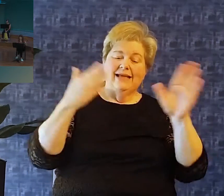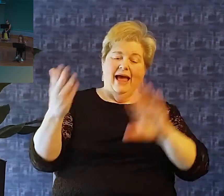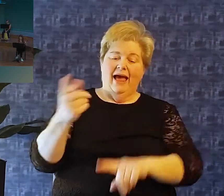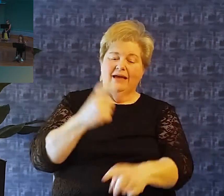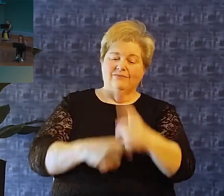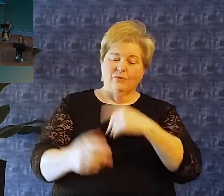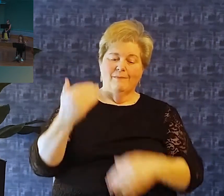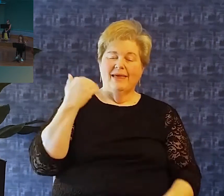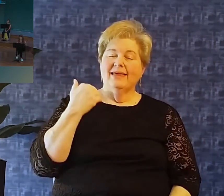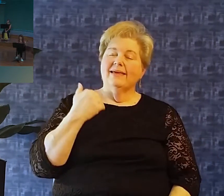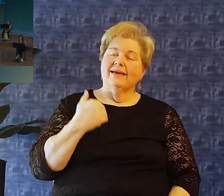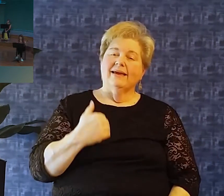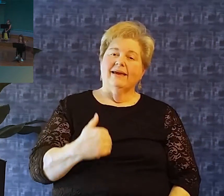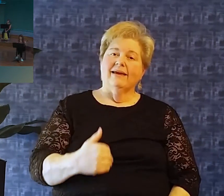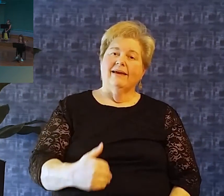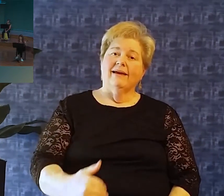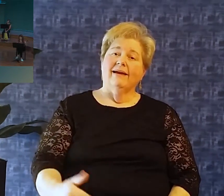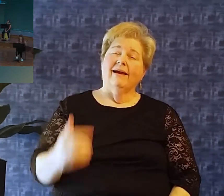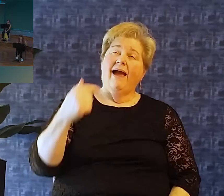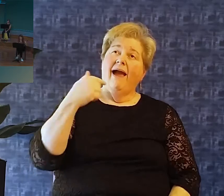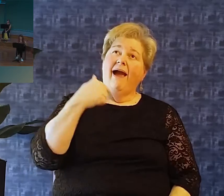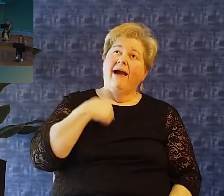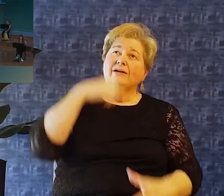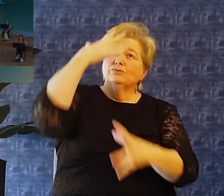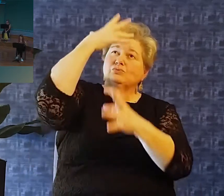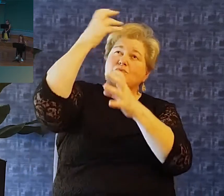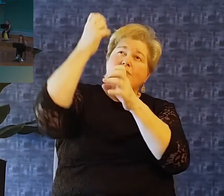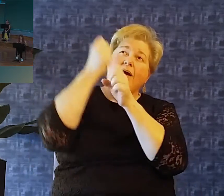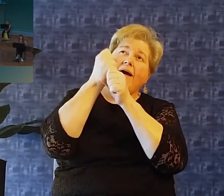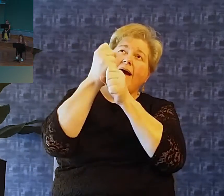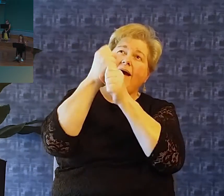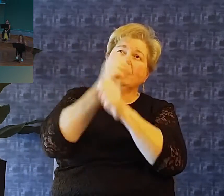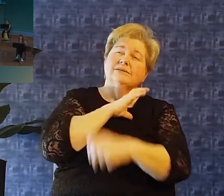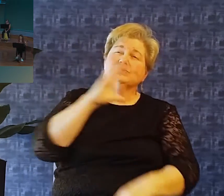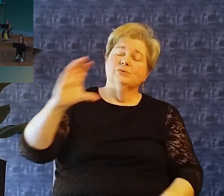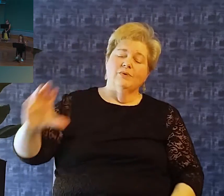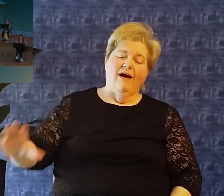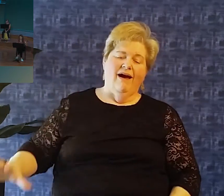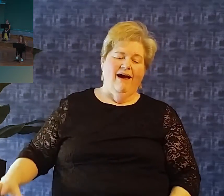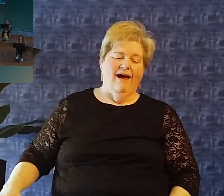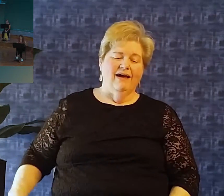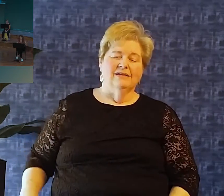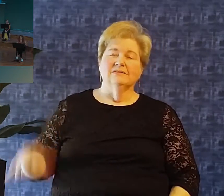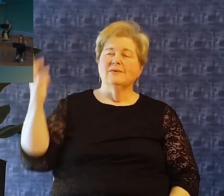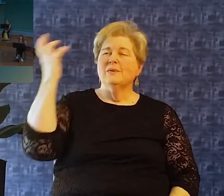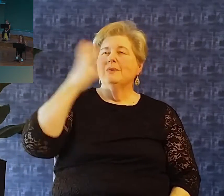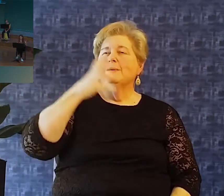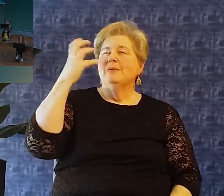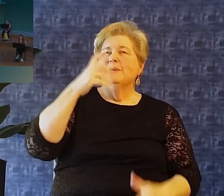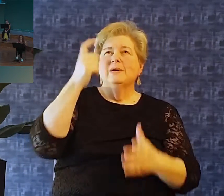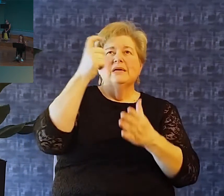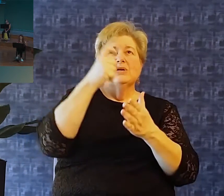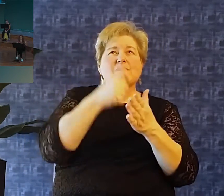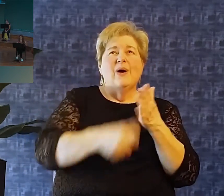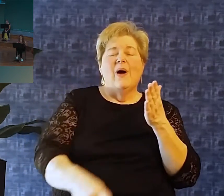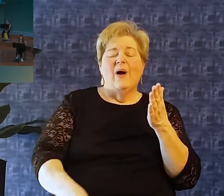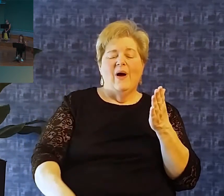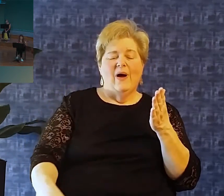in my place He died I cling to Christ and marvel at the